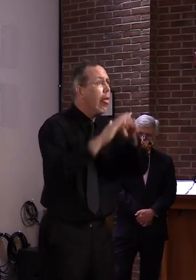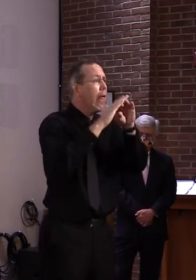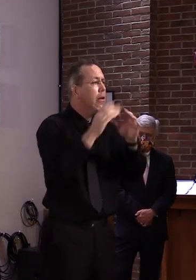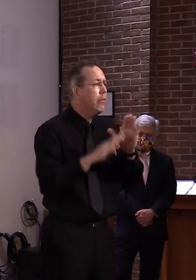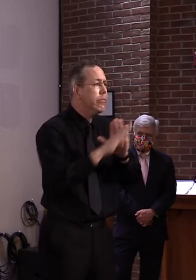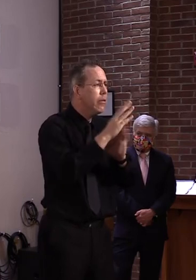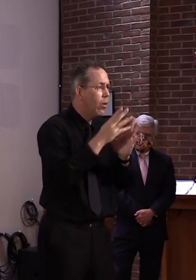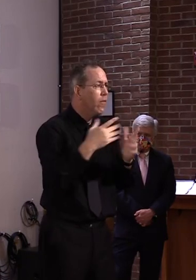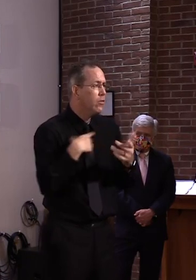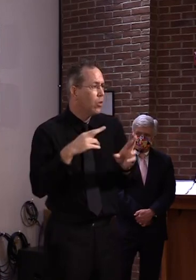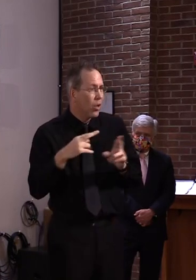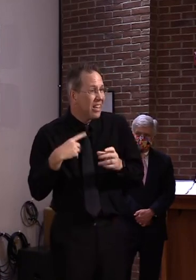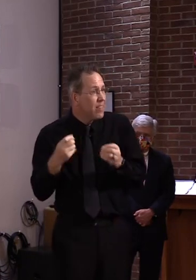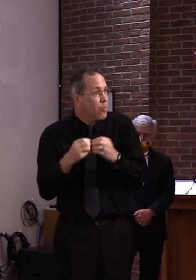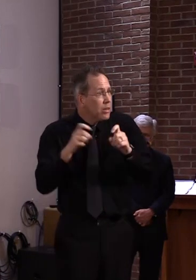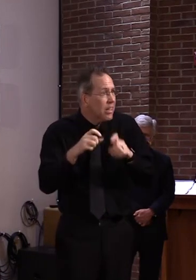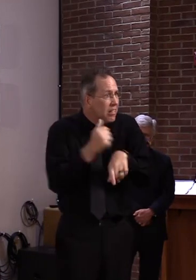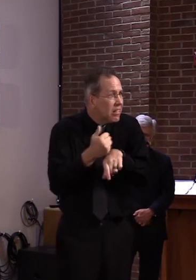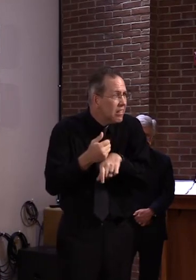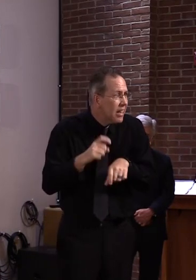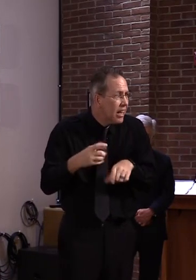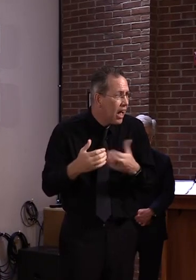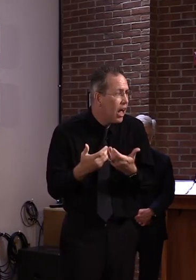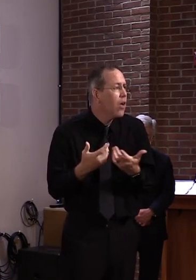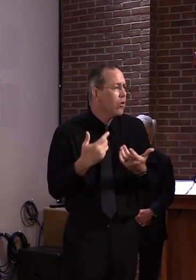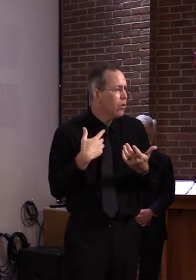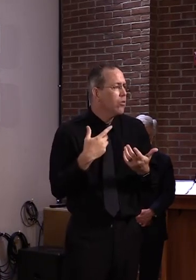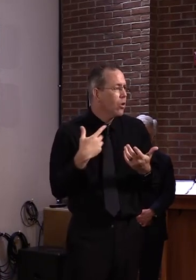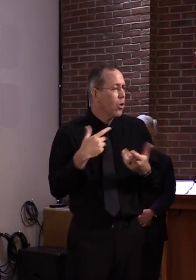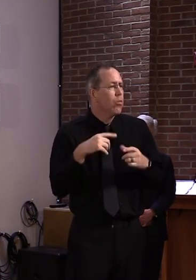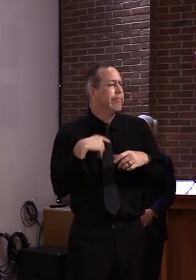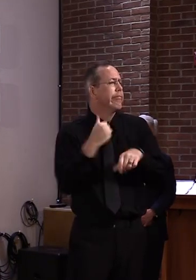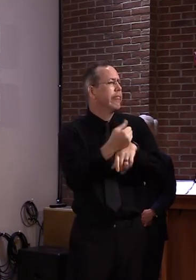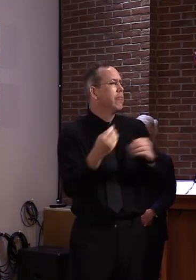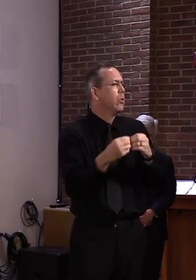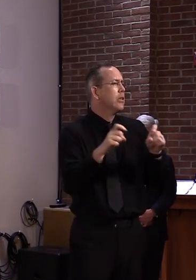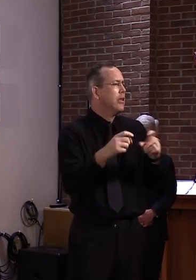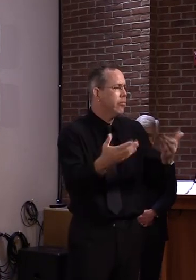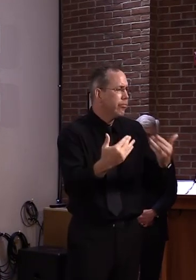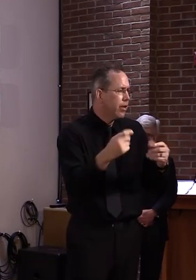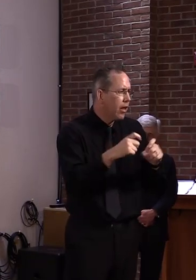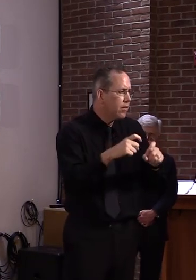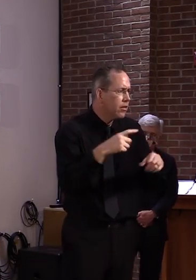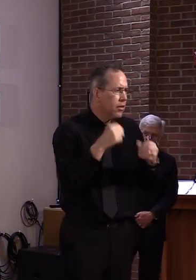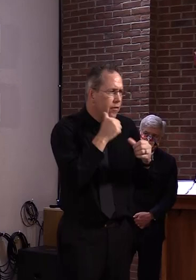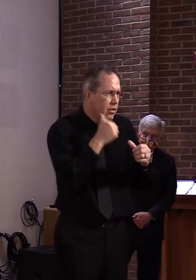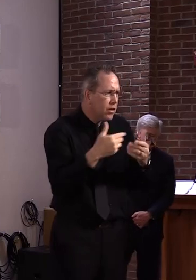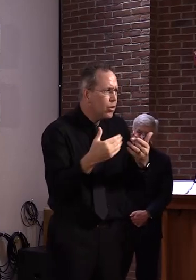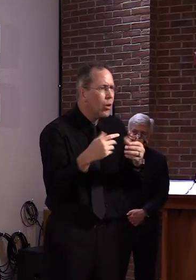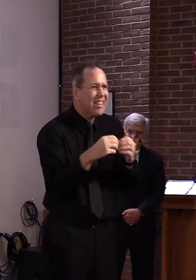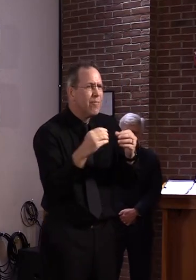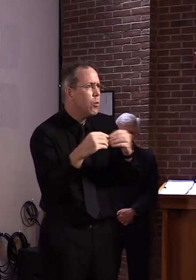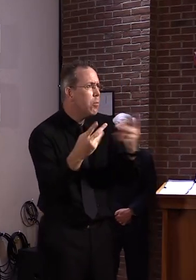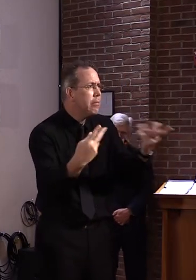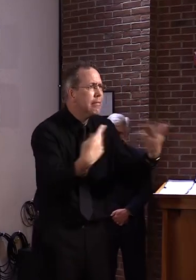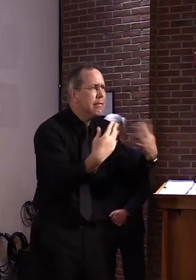making sure we have enough on hand because this is going to be important for many, many more months unfortunately.